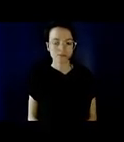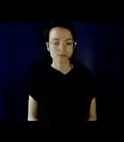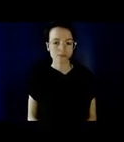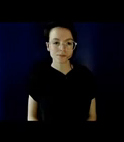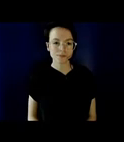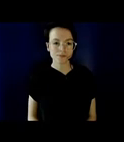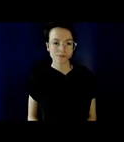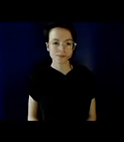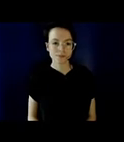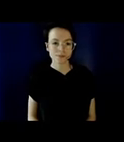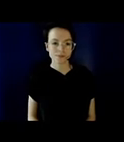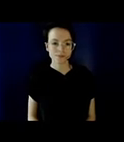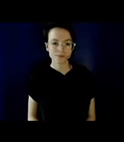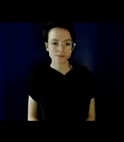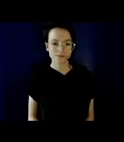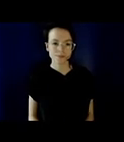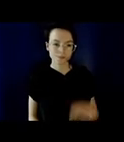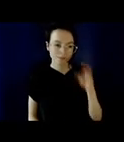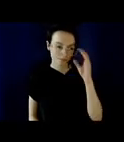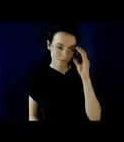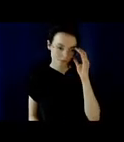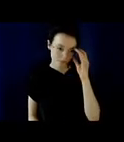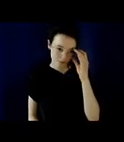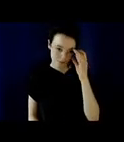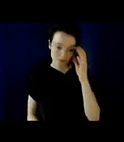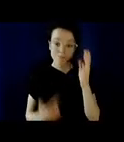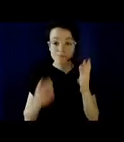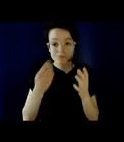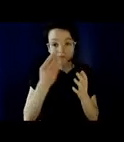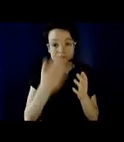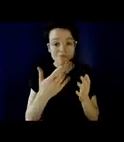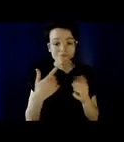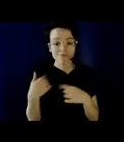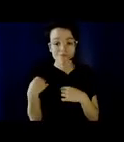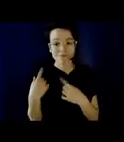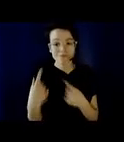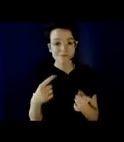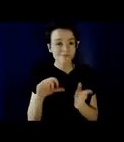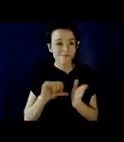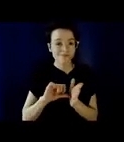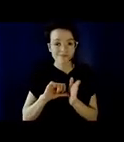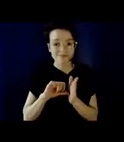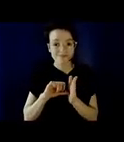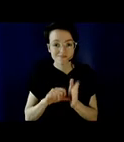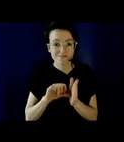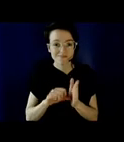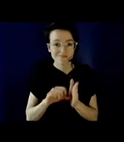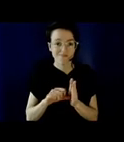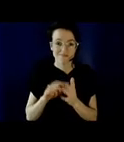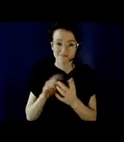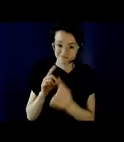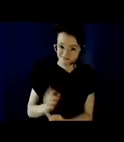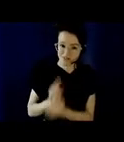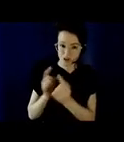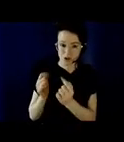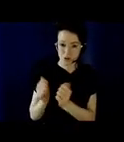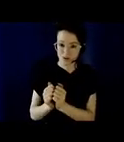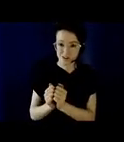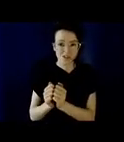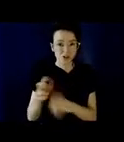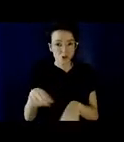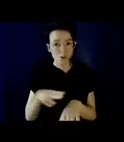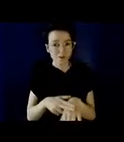I would like to first emphasize, that I have struggled with normalcy in teaching, and little appropriate instructional support for disabled